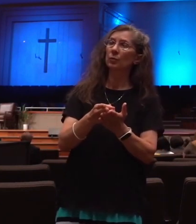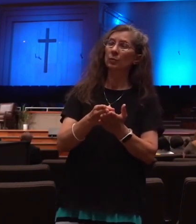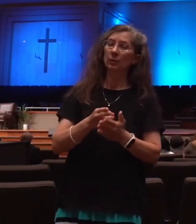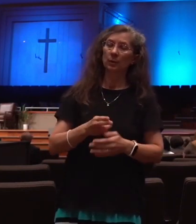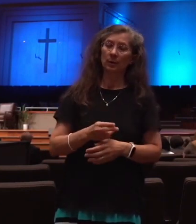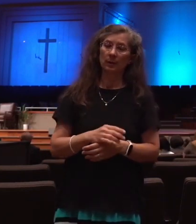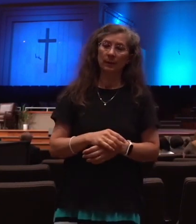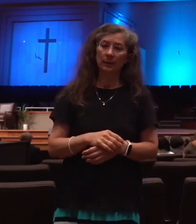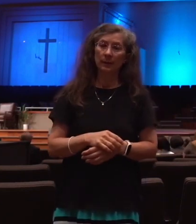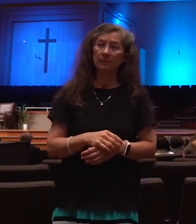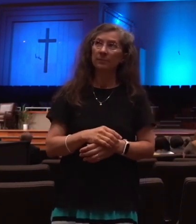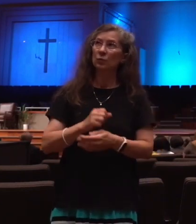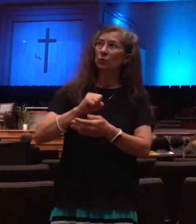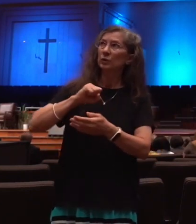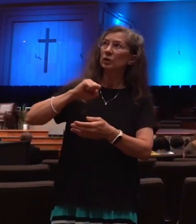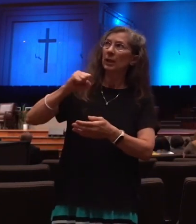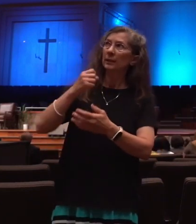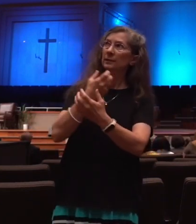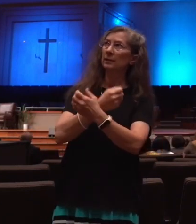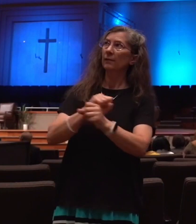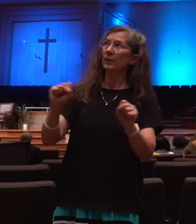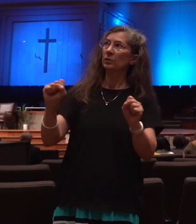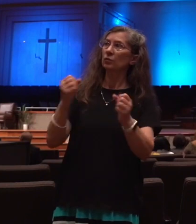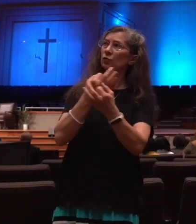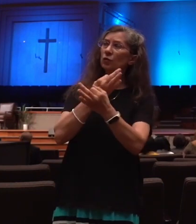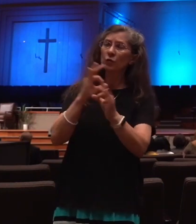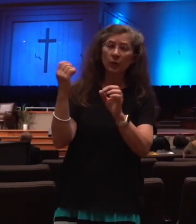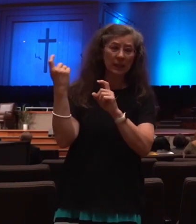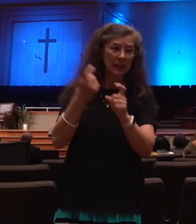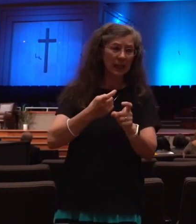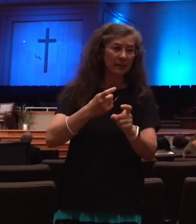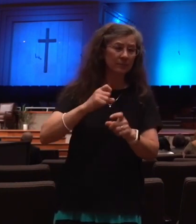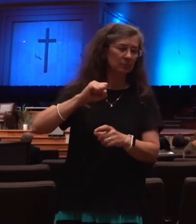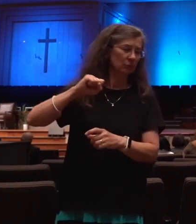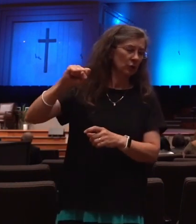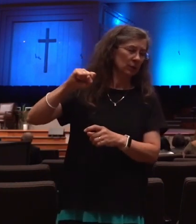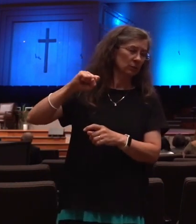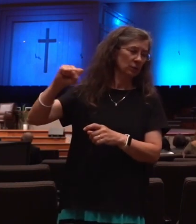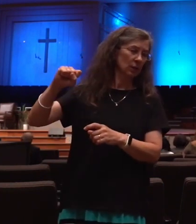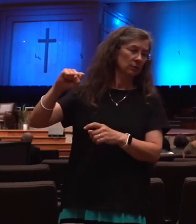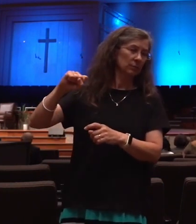gift of salvation. And the consequences of that is judgment.